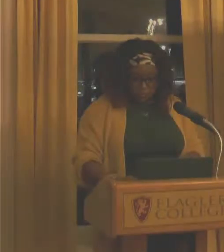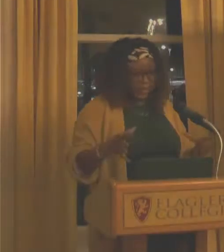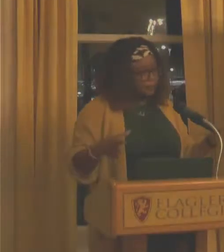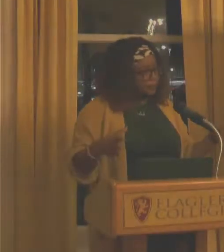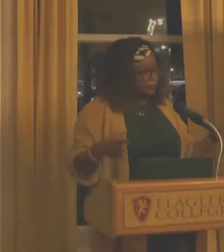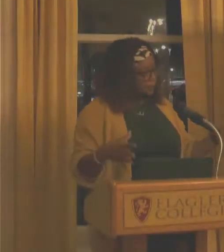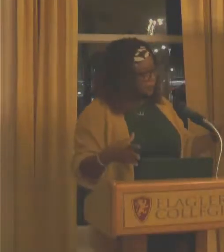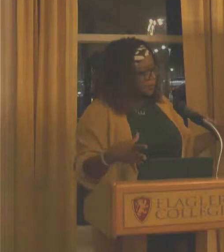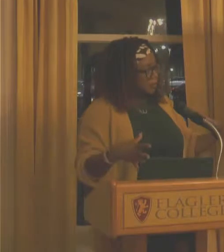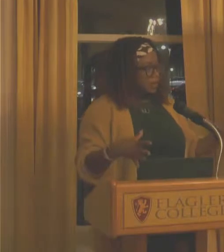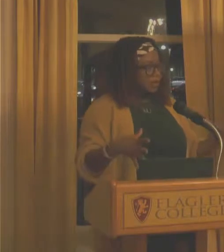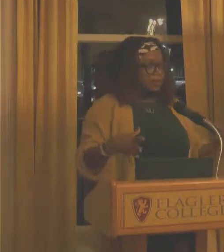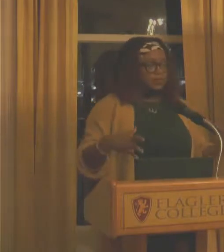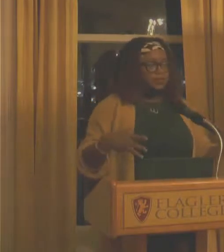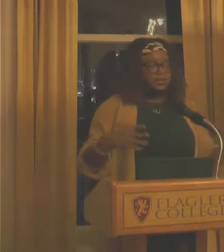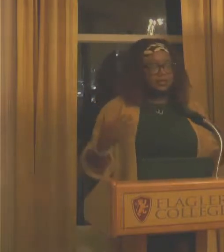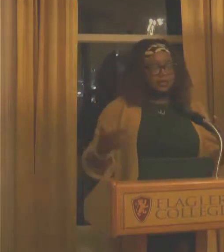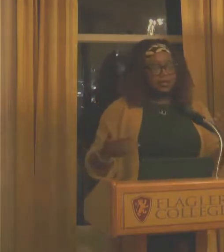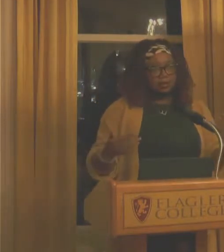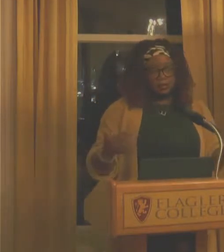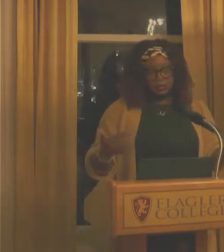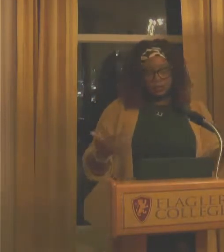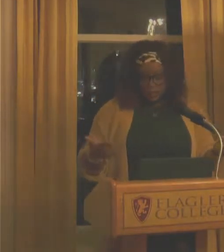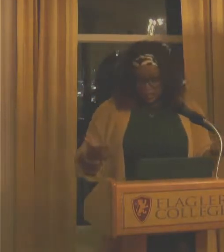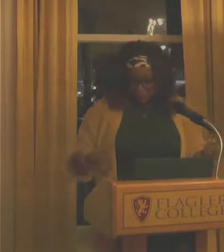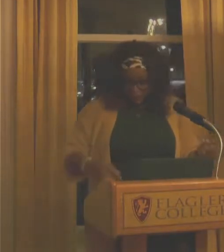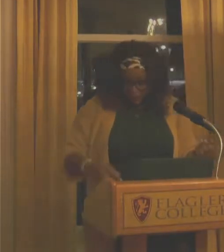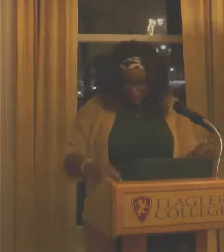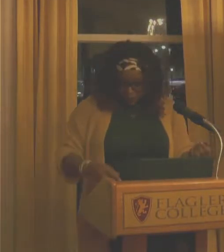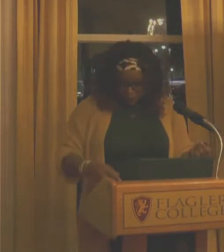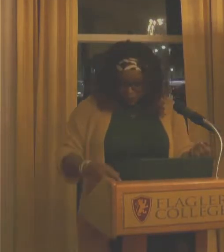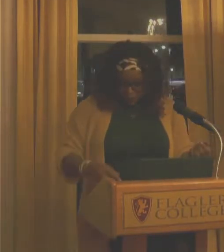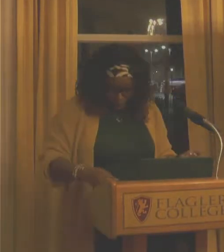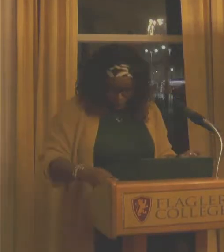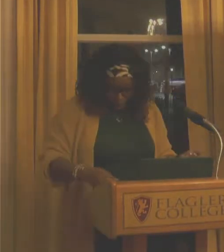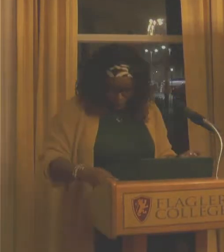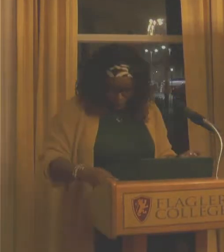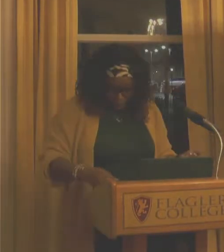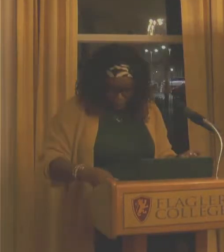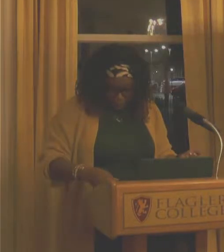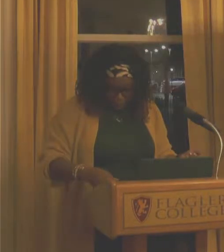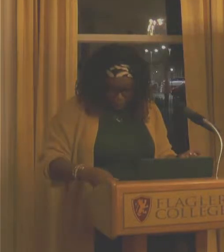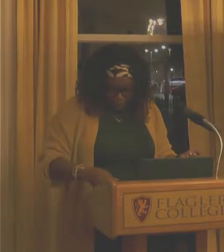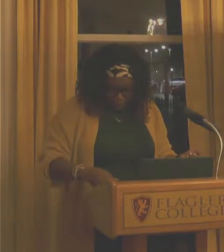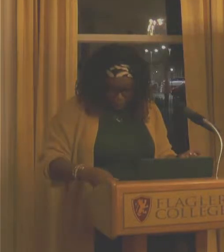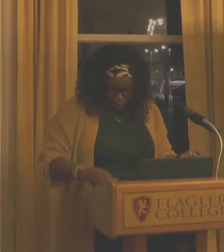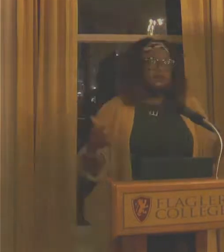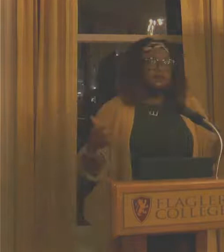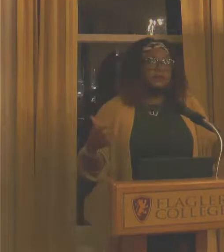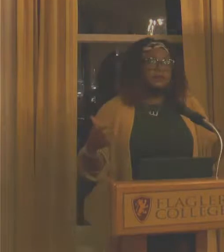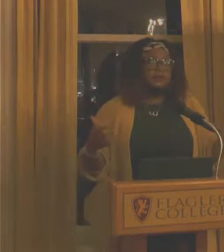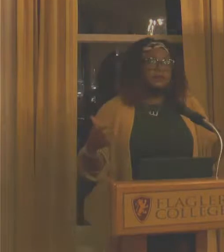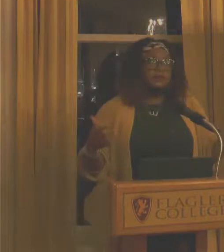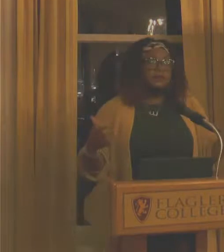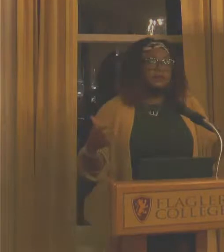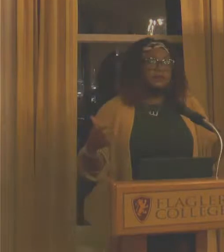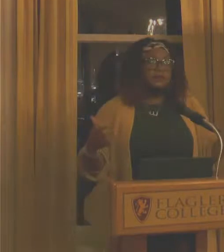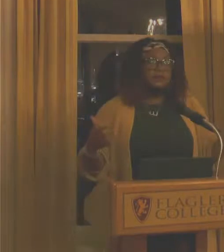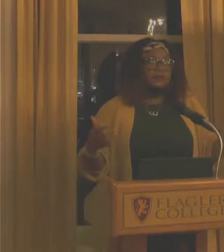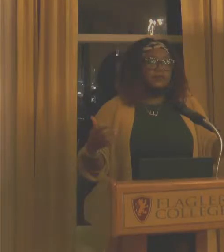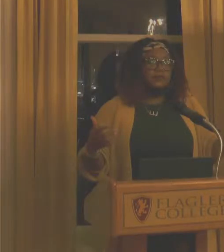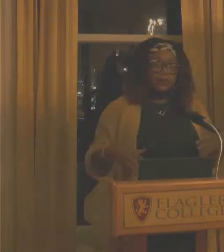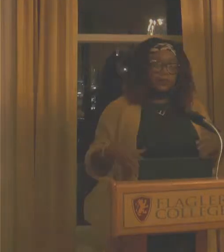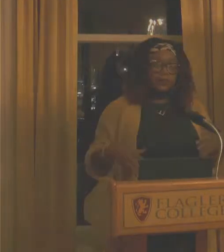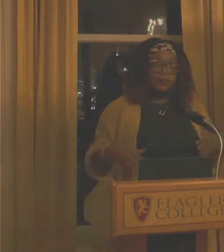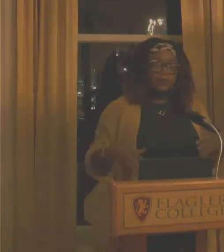table. Um, you'll see that what something that comes up in my work a lot are, uh, is this notion of like a seat at the table.